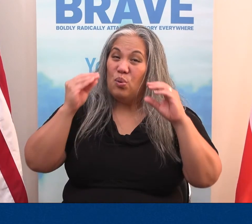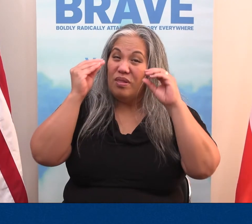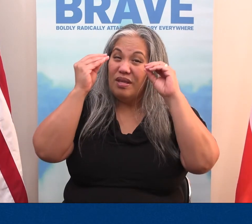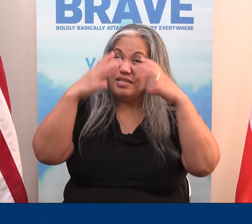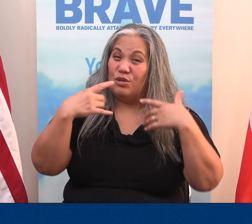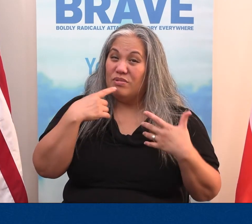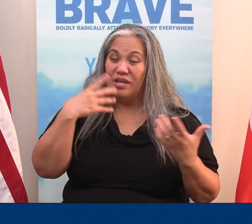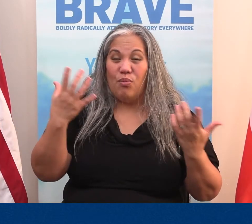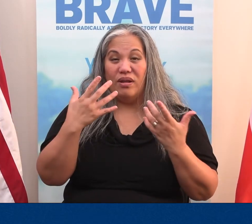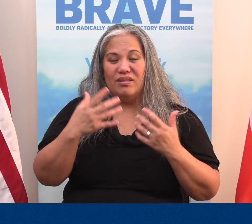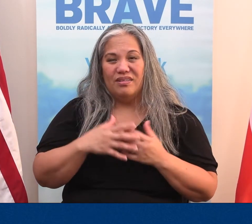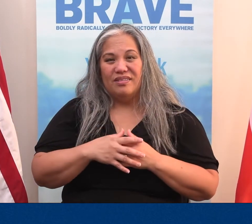What's that teacher going to say?